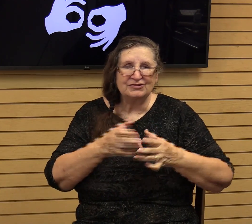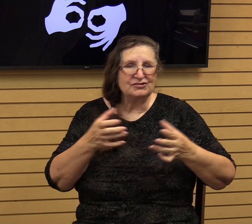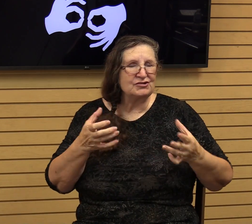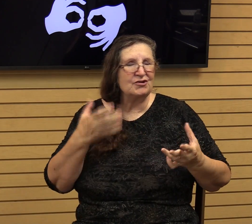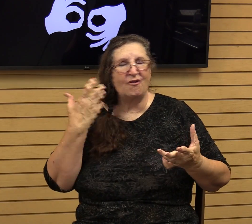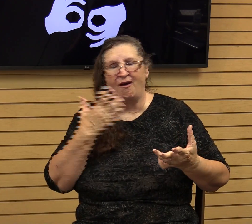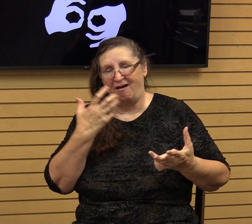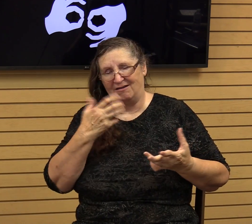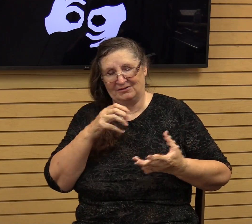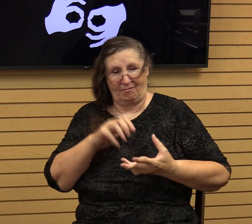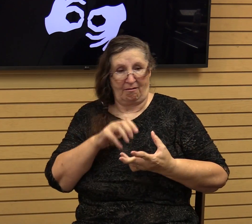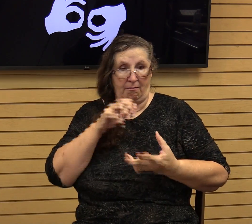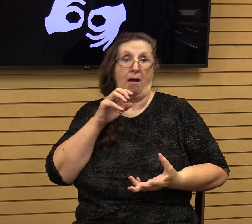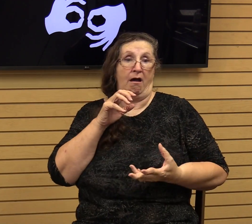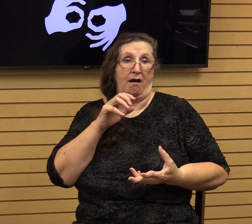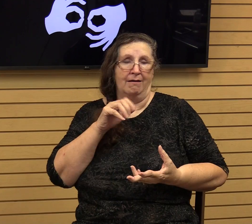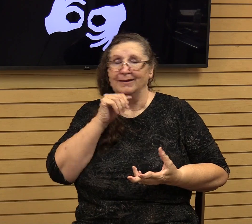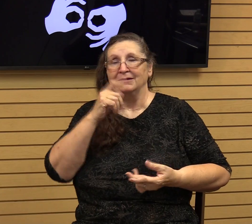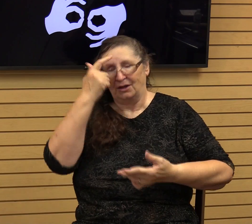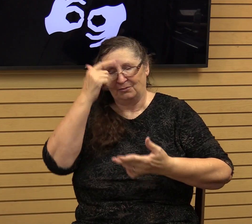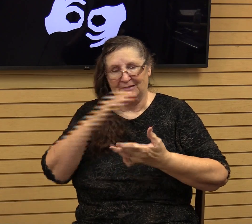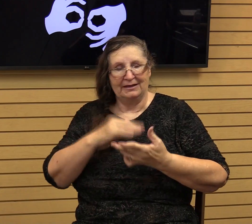that you wouldn't even believe it if I told you.